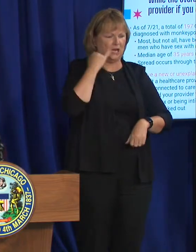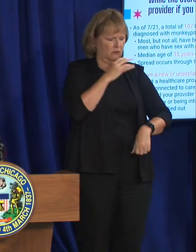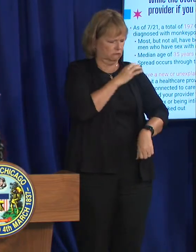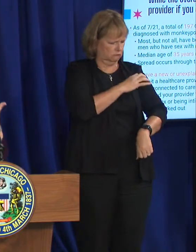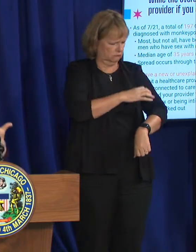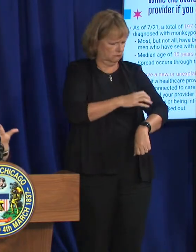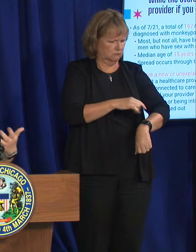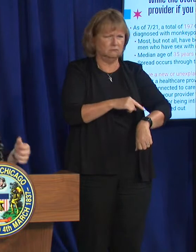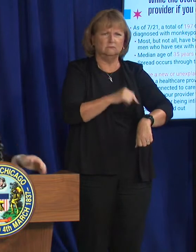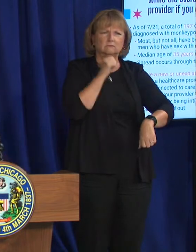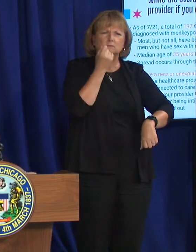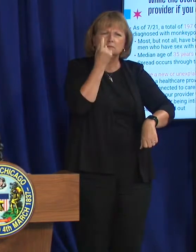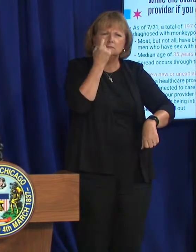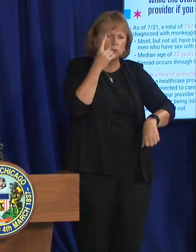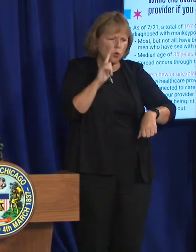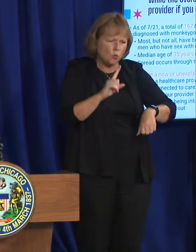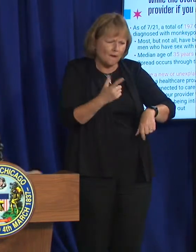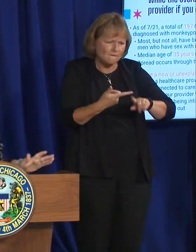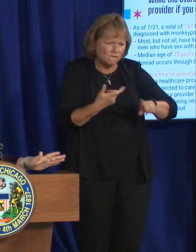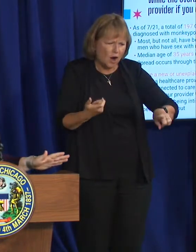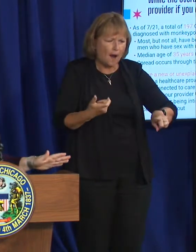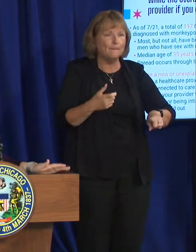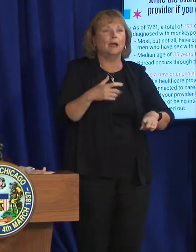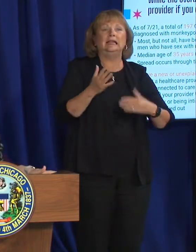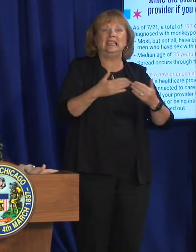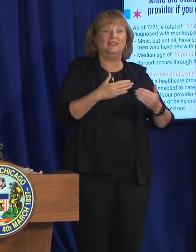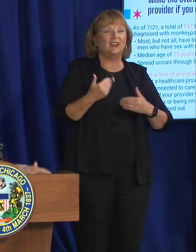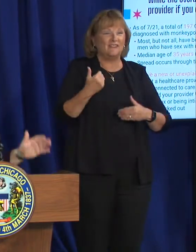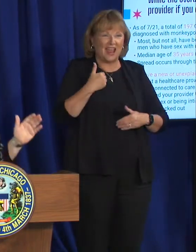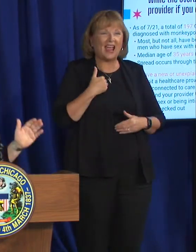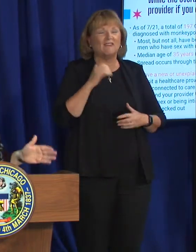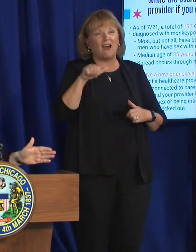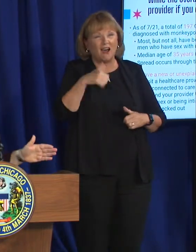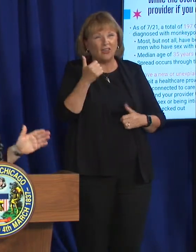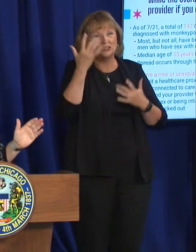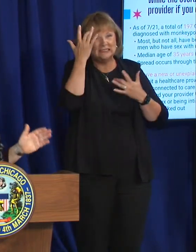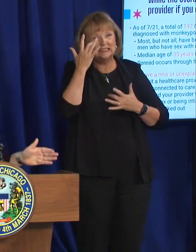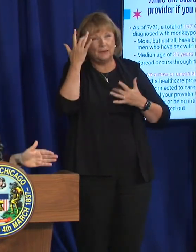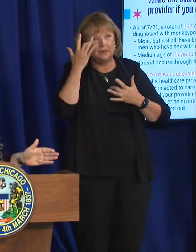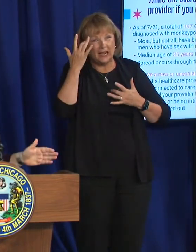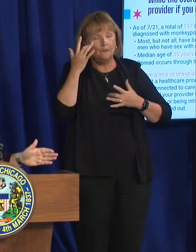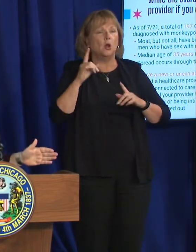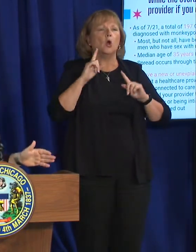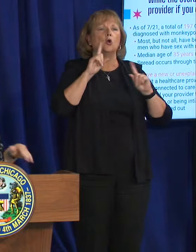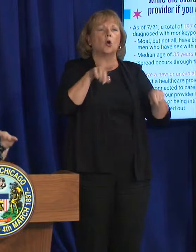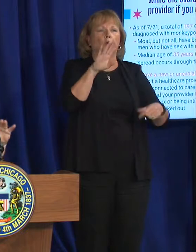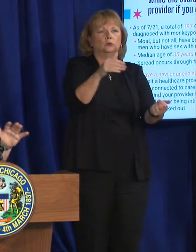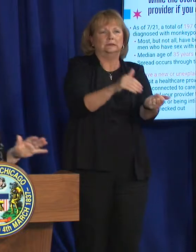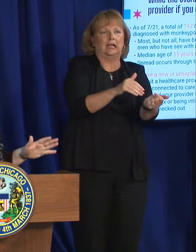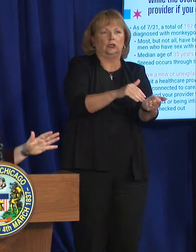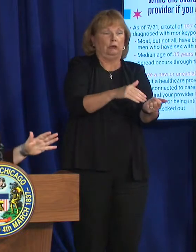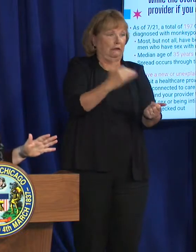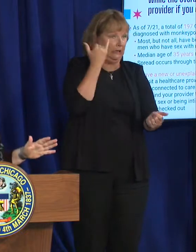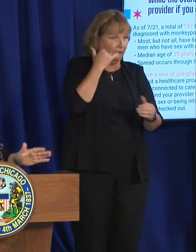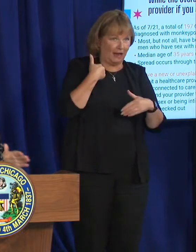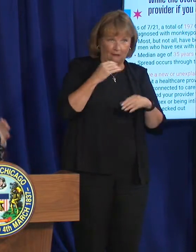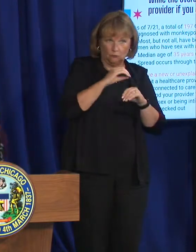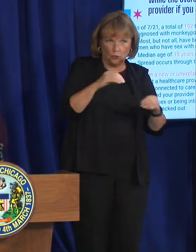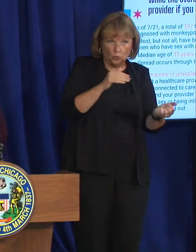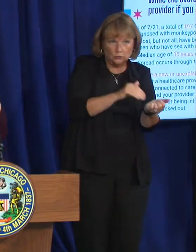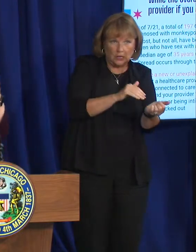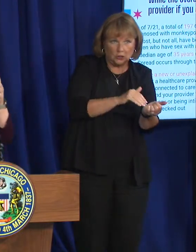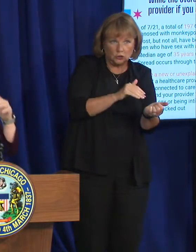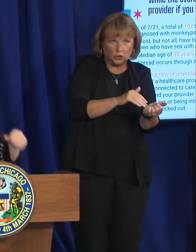rash, especially if you've had some of these viral symptoms, but even if you haven't, visit your health care provider. If you don't have a health care